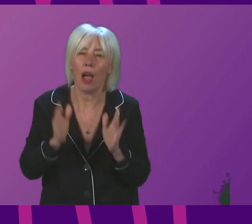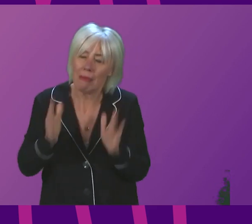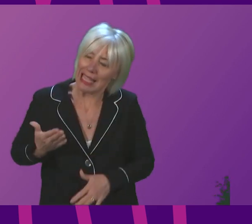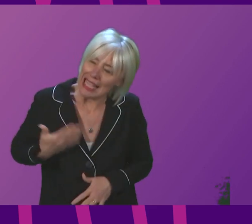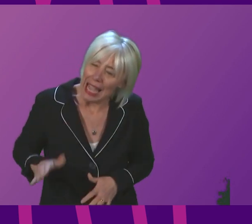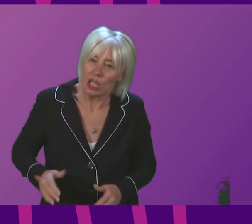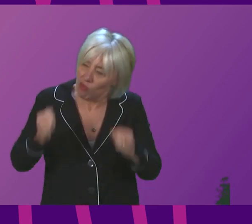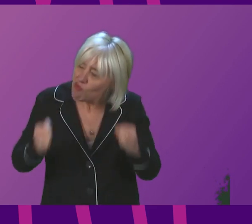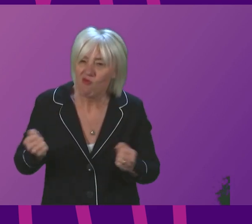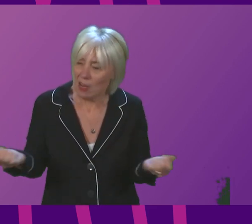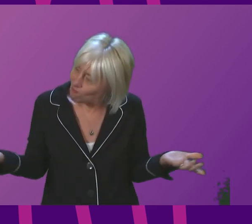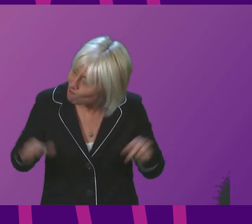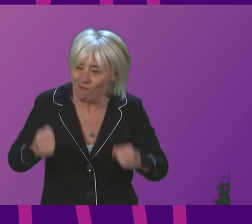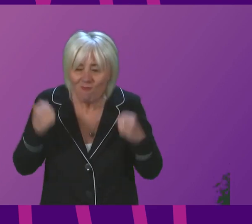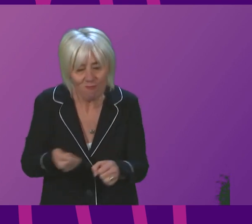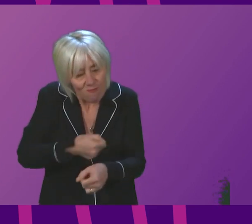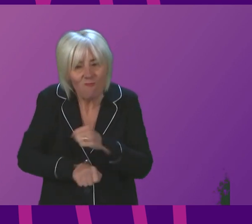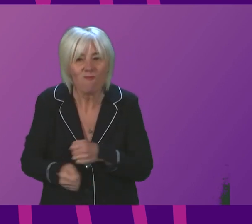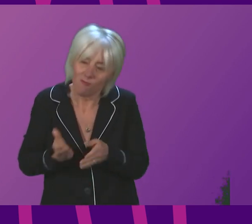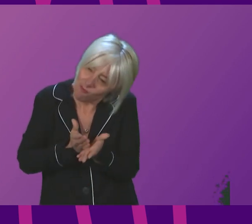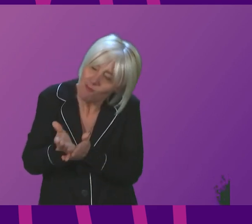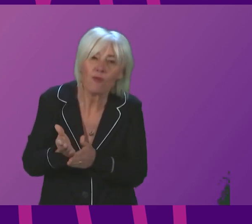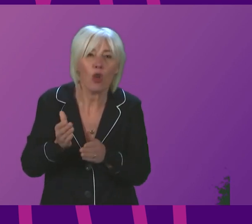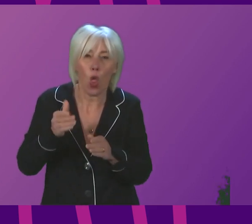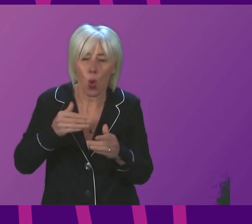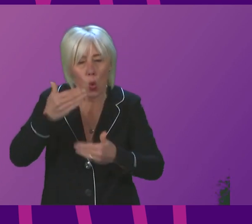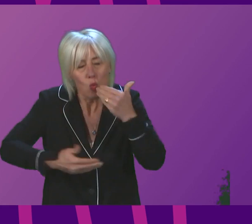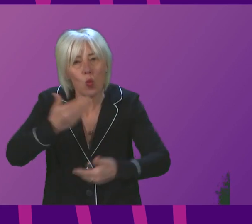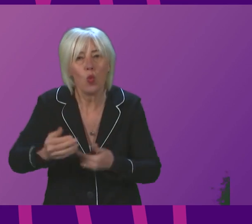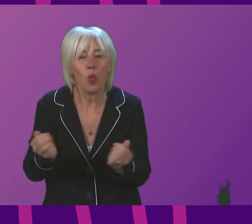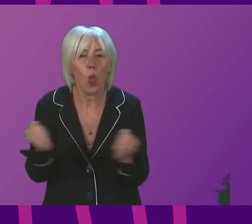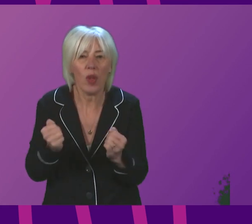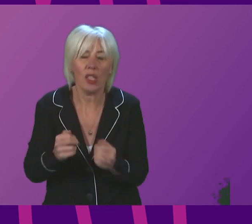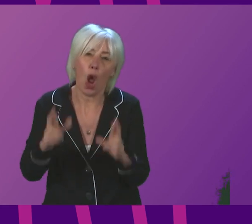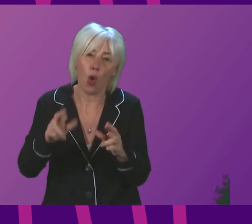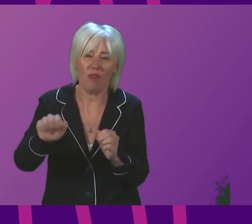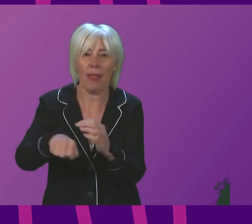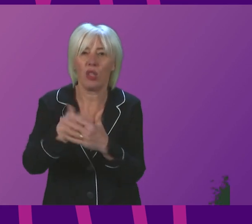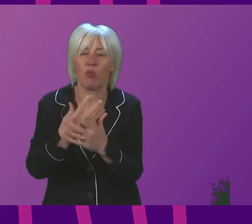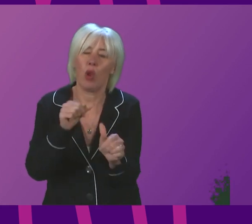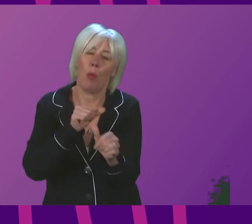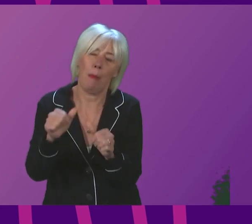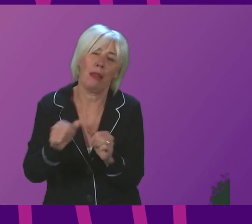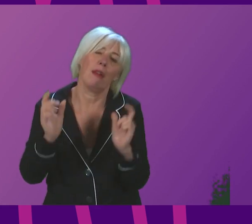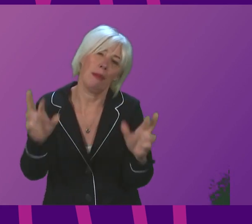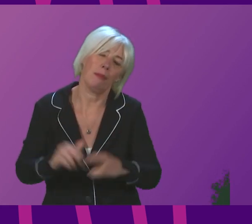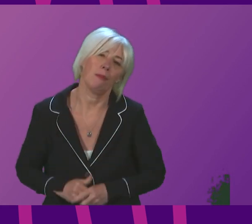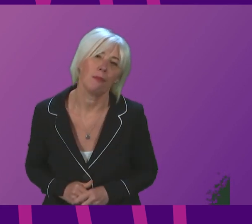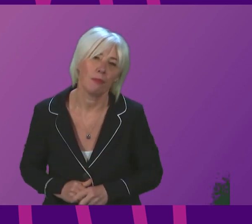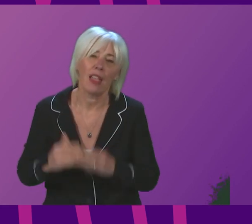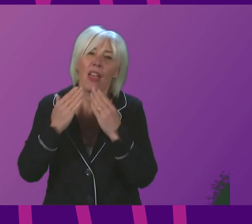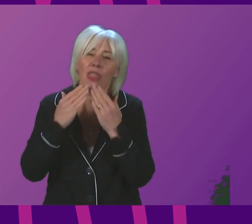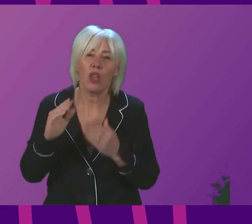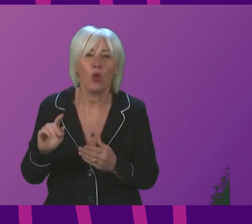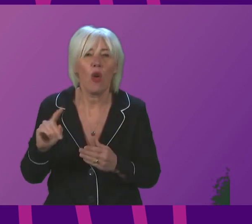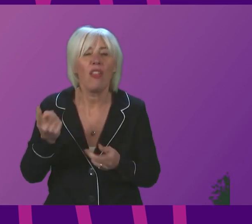each other and the country through this winter into what we all hope will be a much brighter spring. Thank you. The